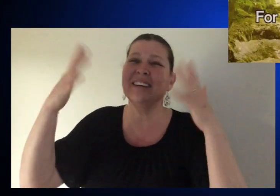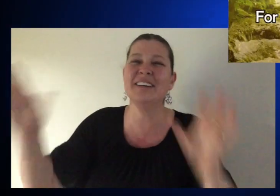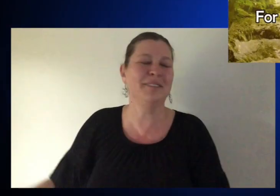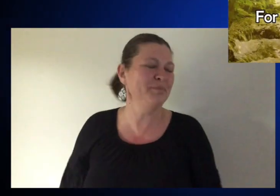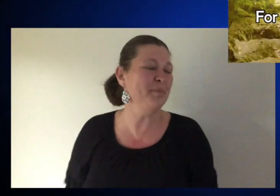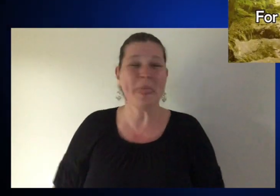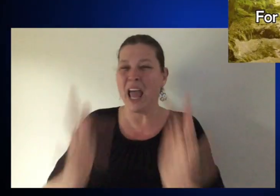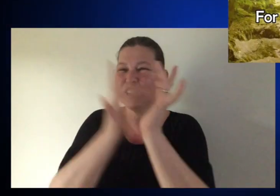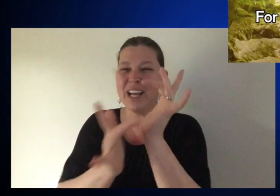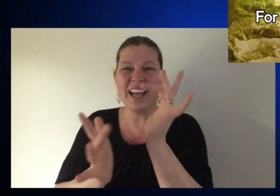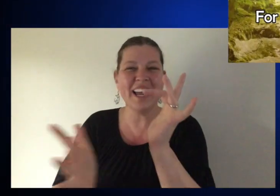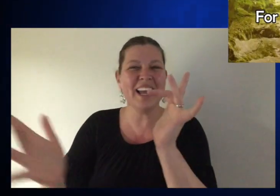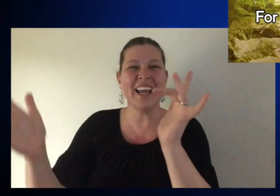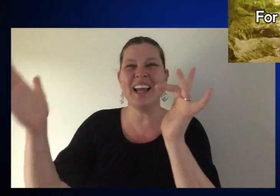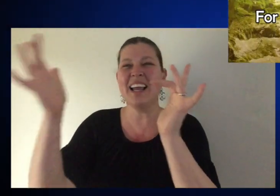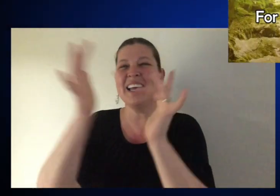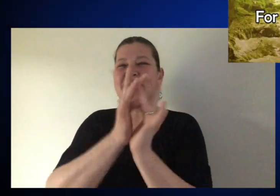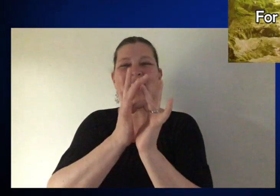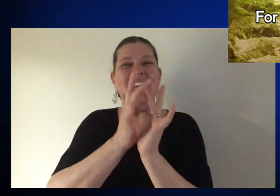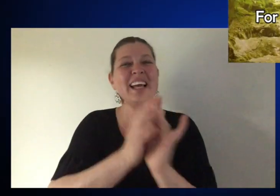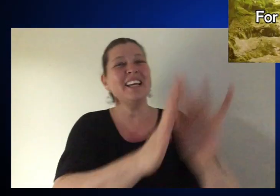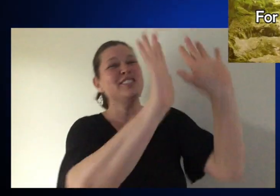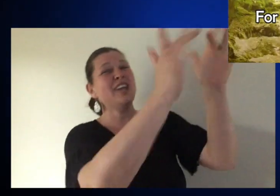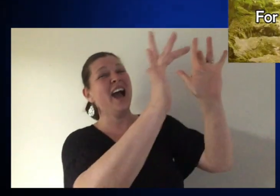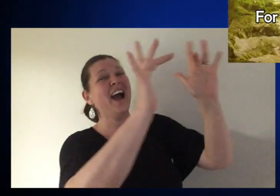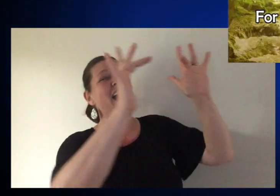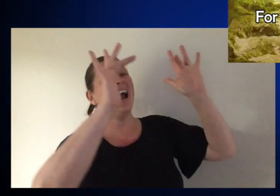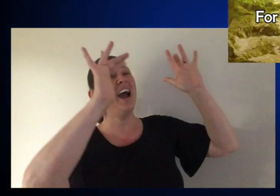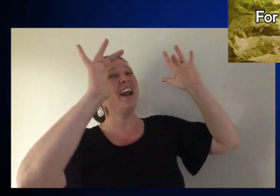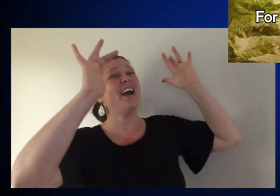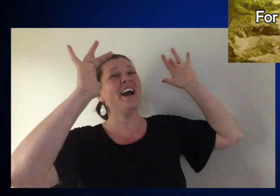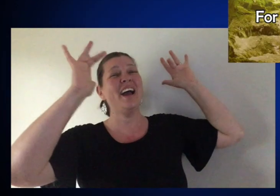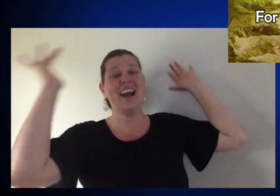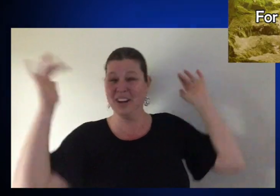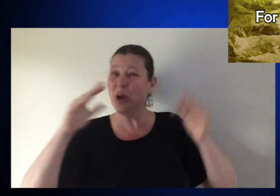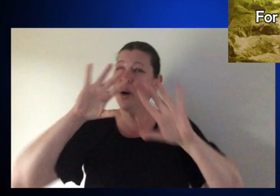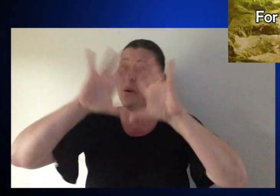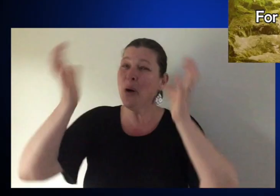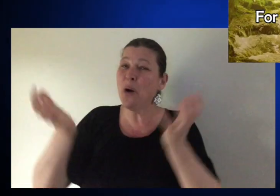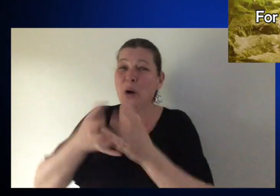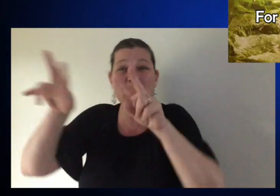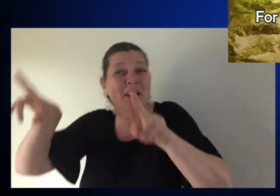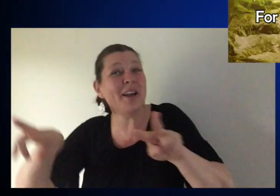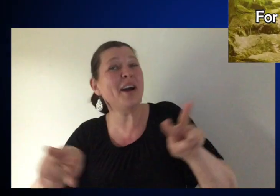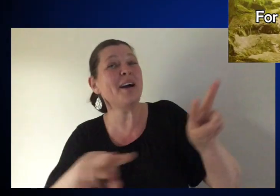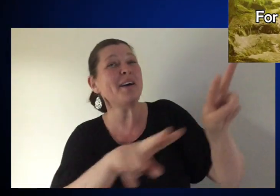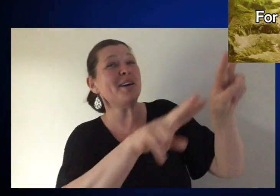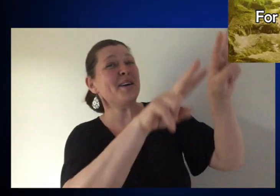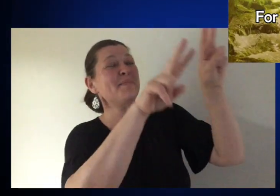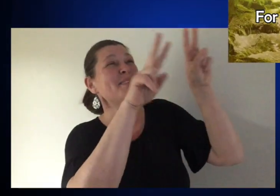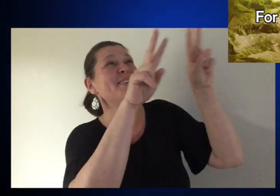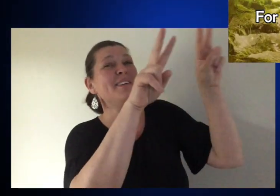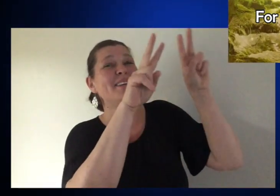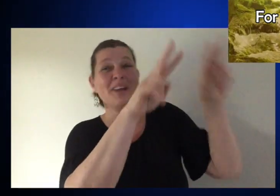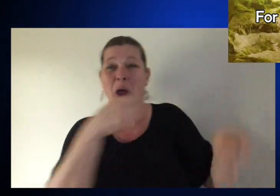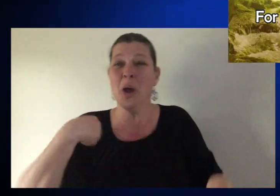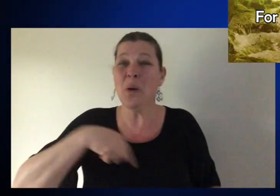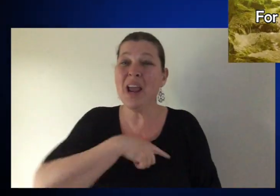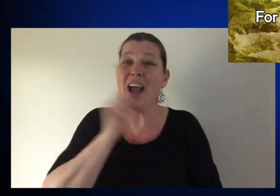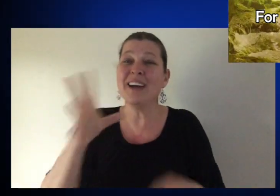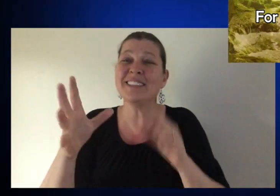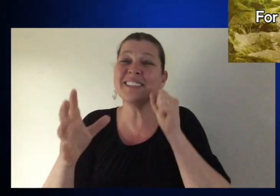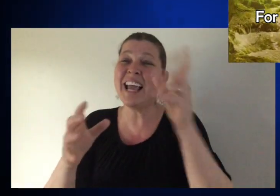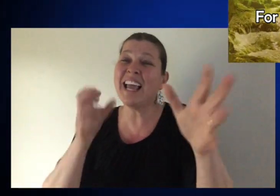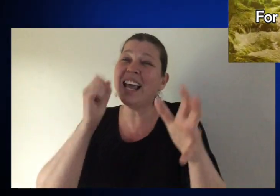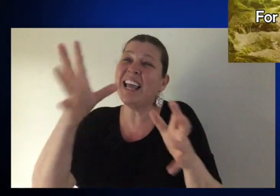Jesus, shining light and let the whole world sing We're